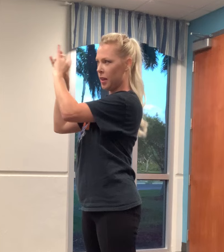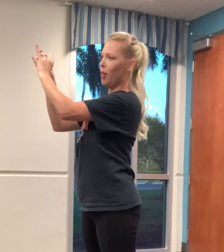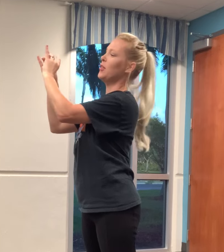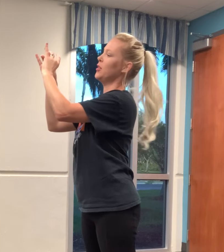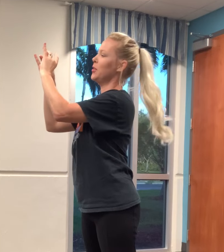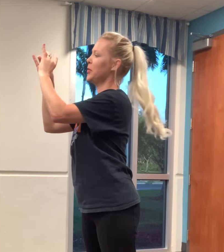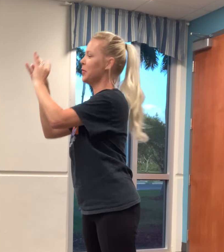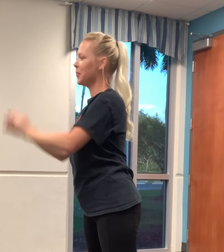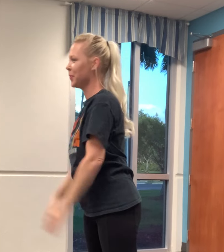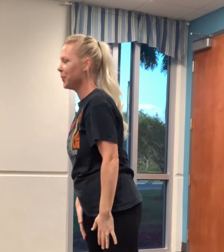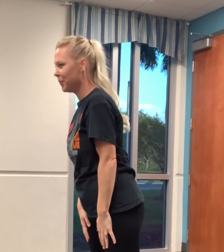will always be.